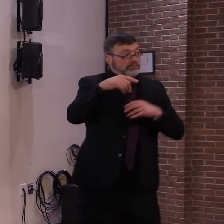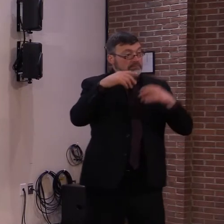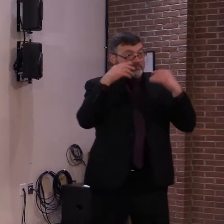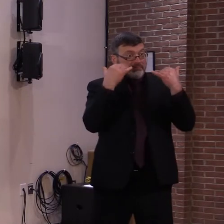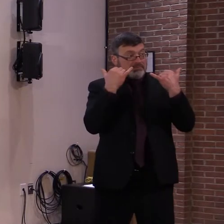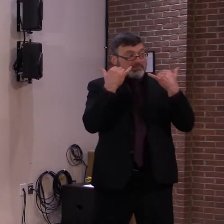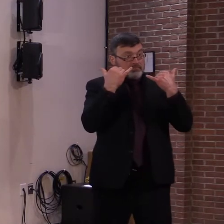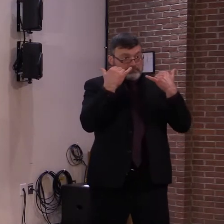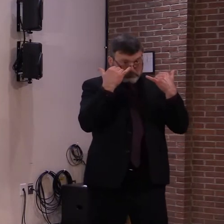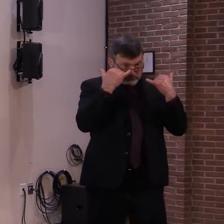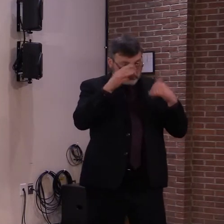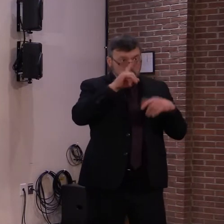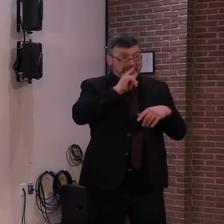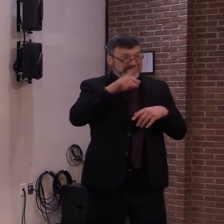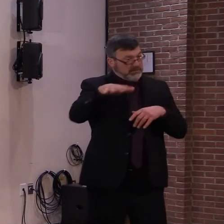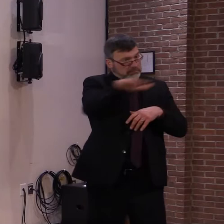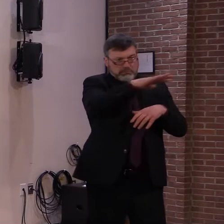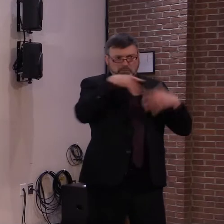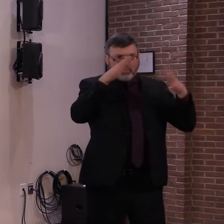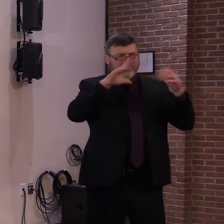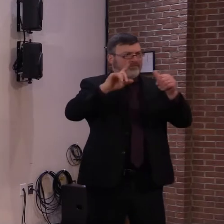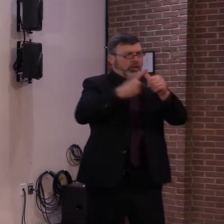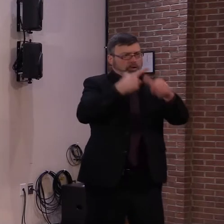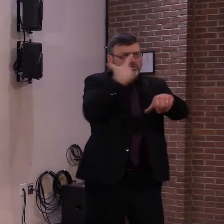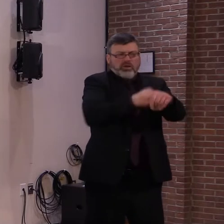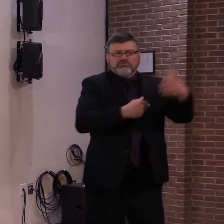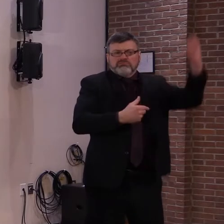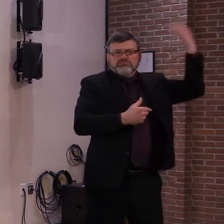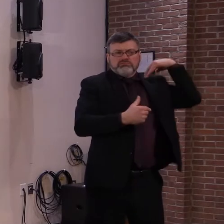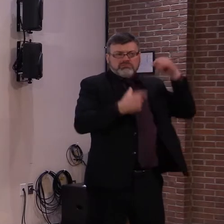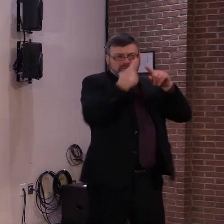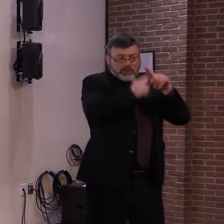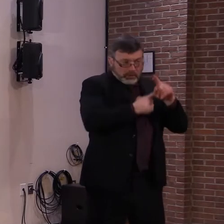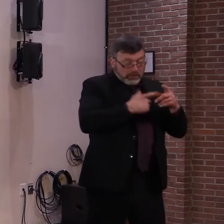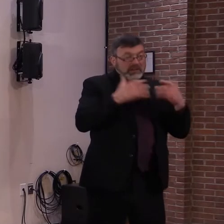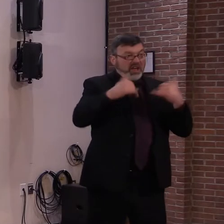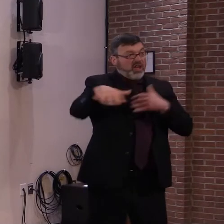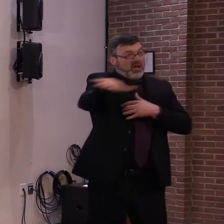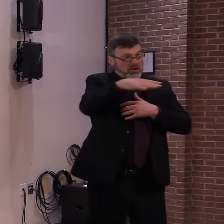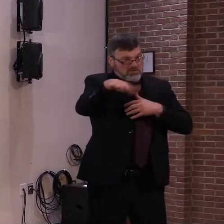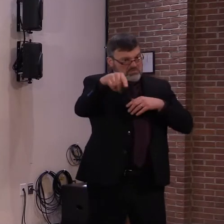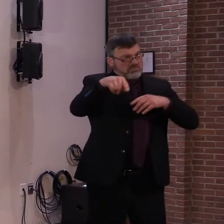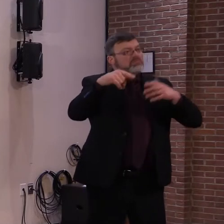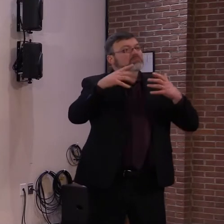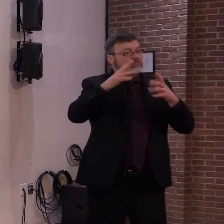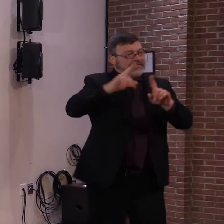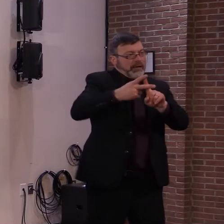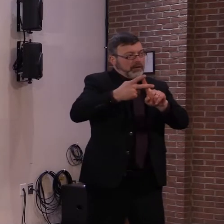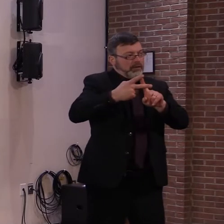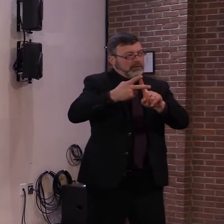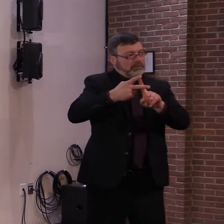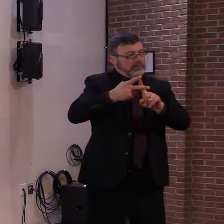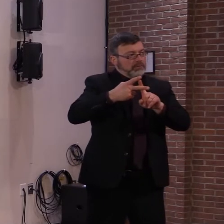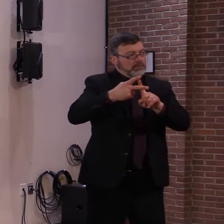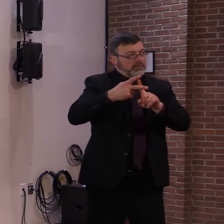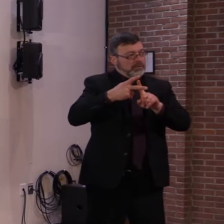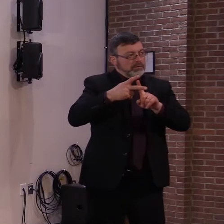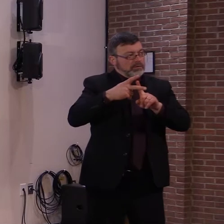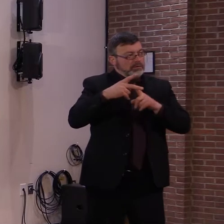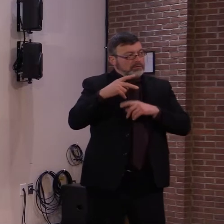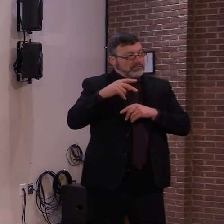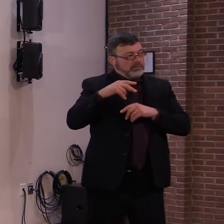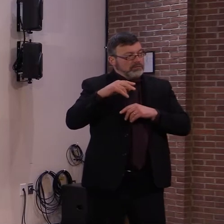month. 84 out of 103 residential care and 12 out of 18 assisted living will be completed,